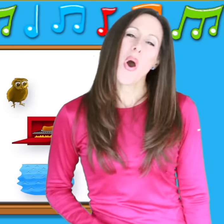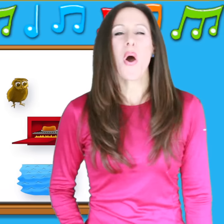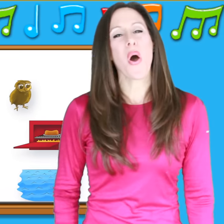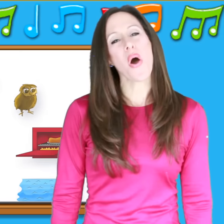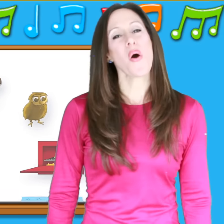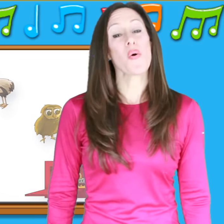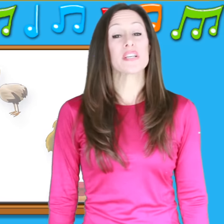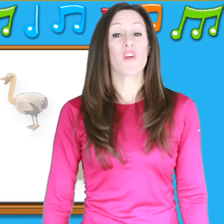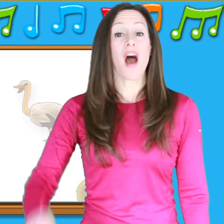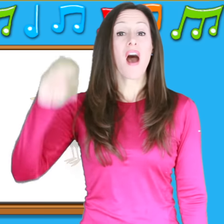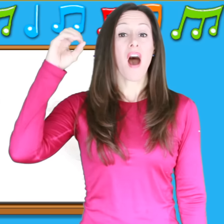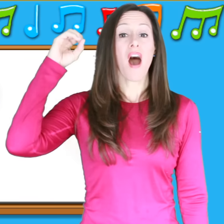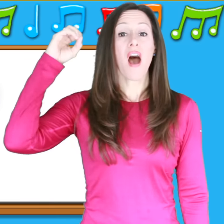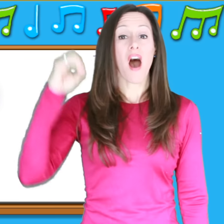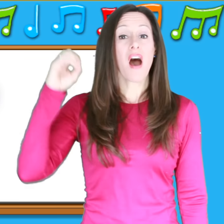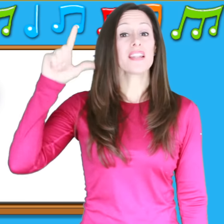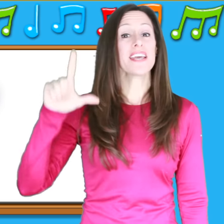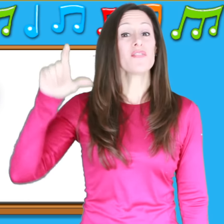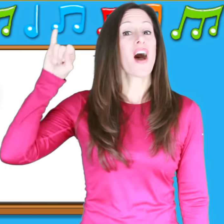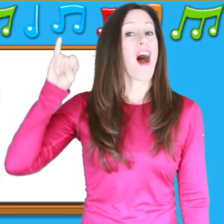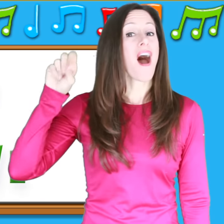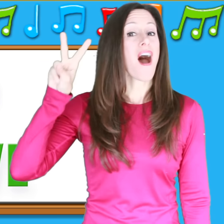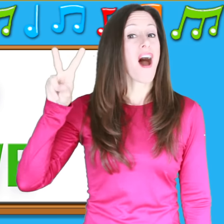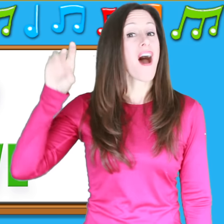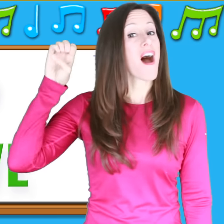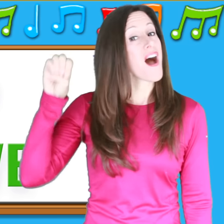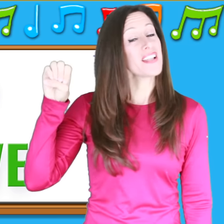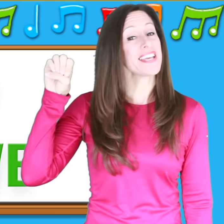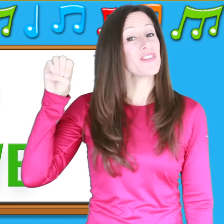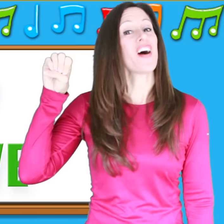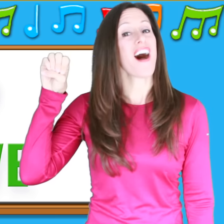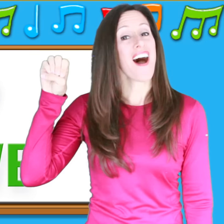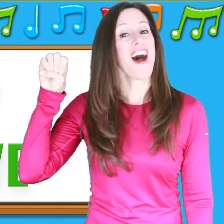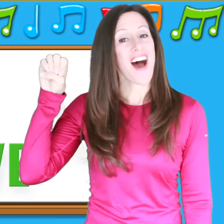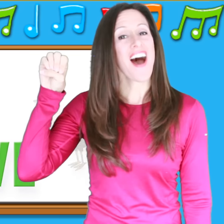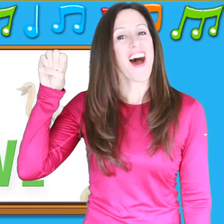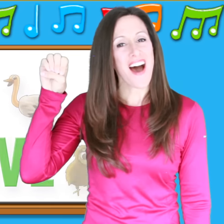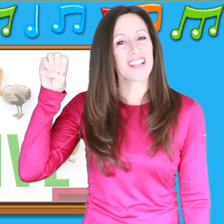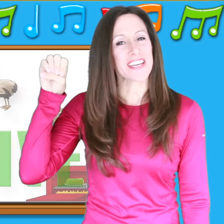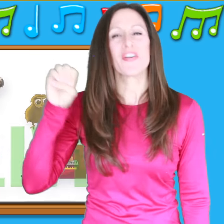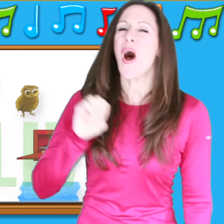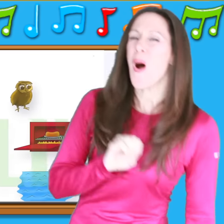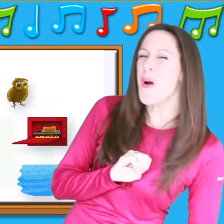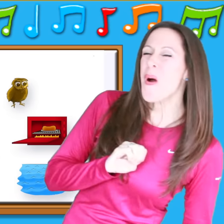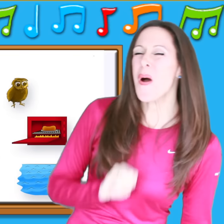is for A-A-olive A-A-olive, A-A-olive O